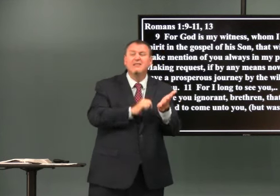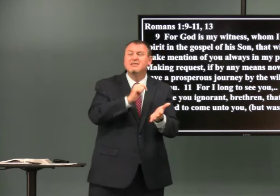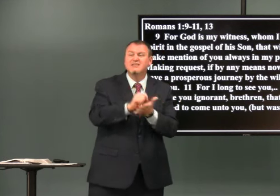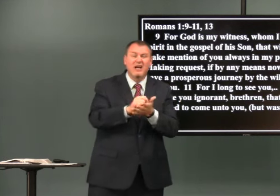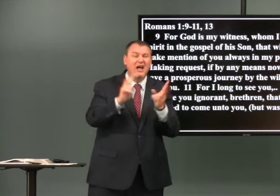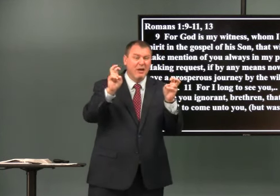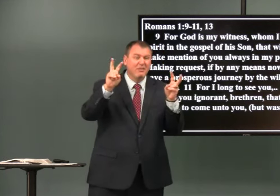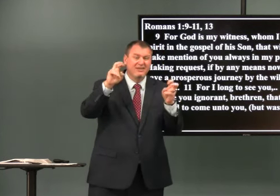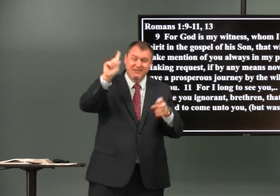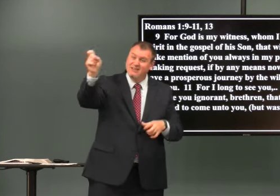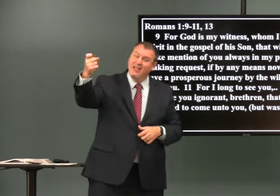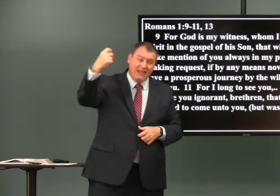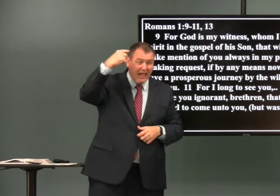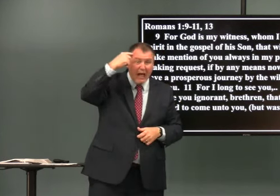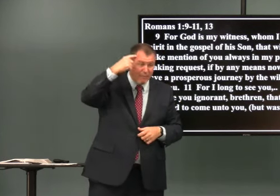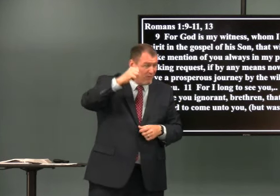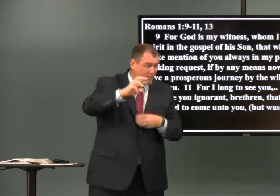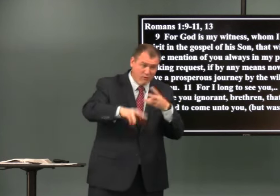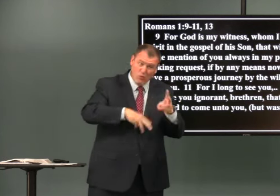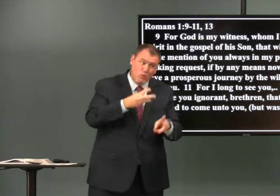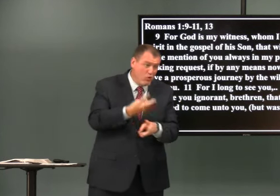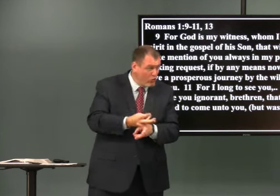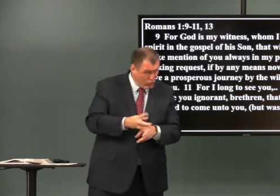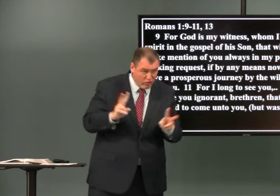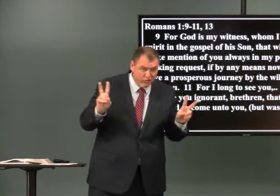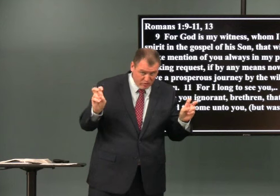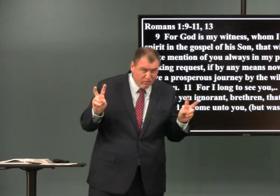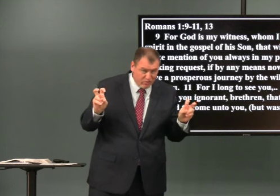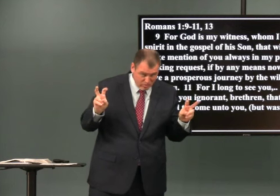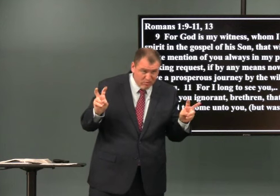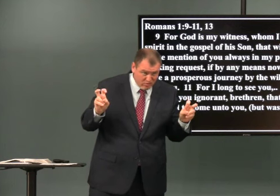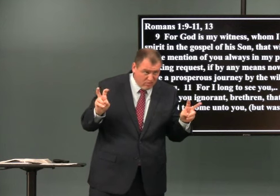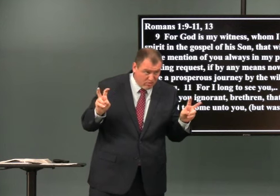because at that time it was the capital of the world